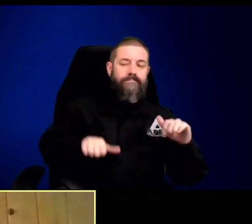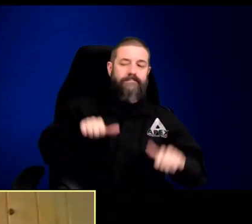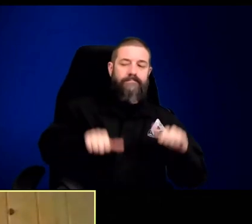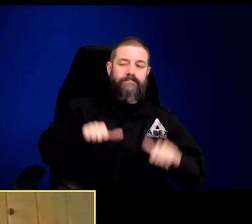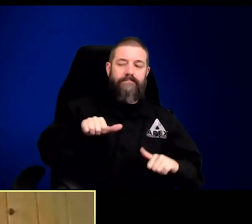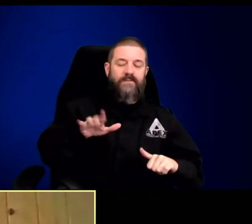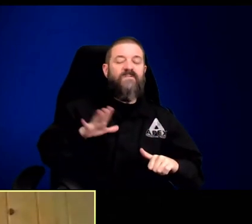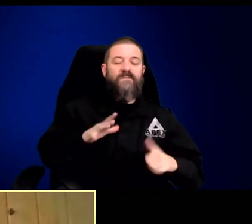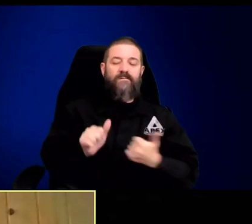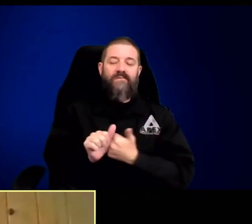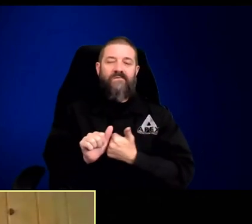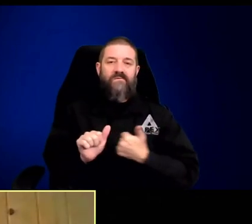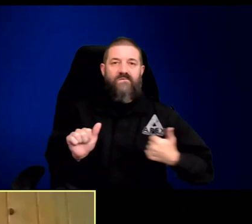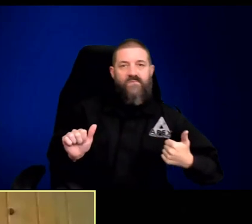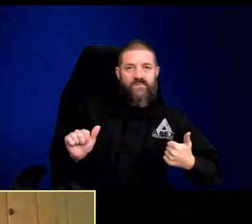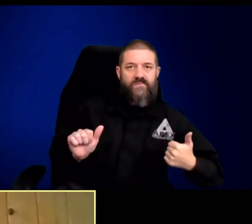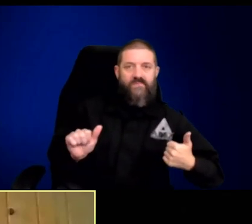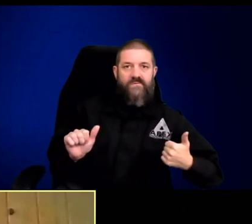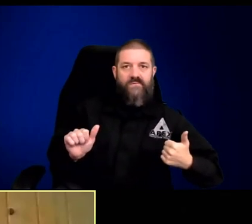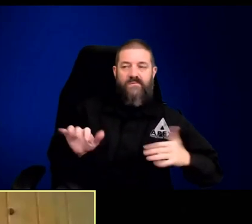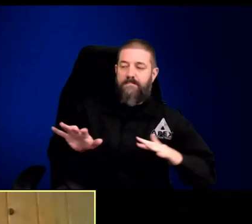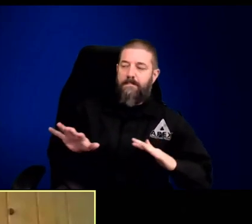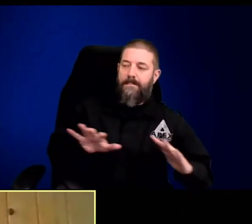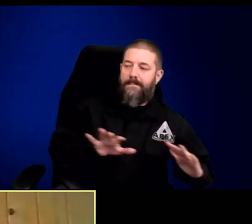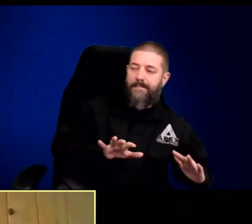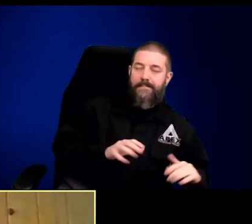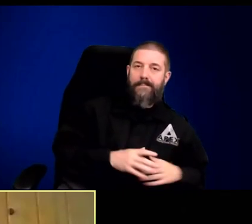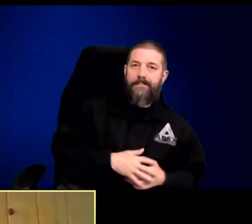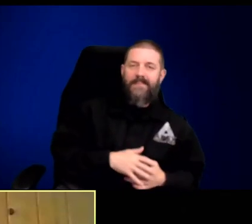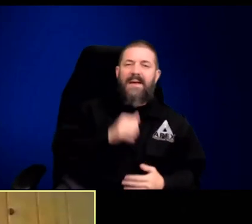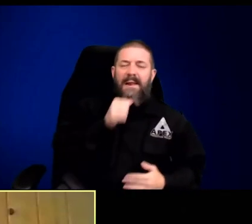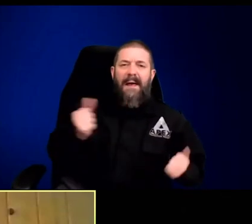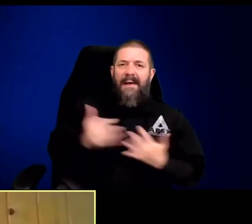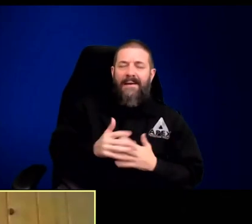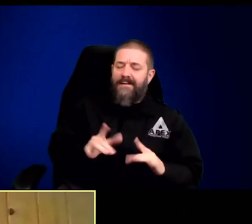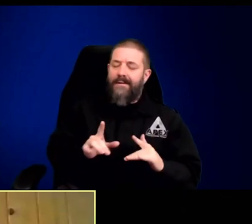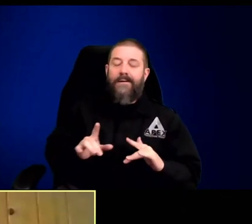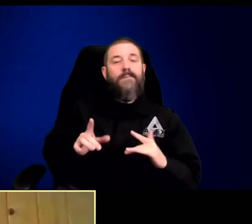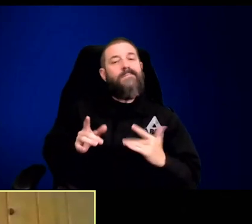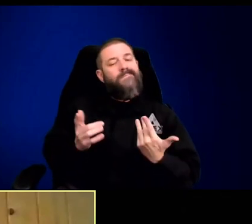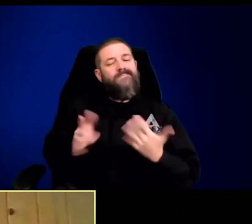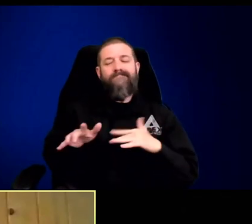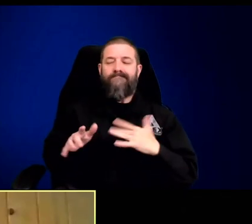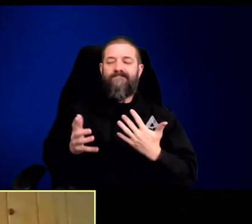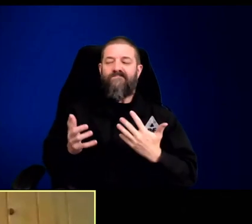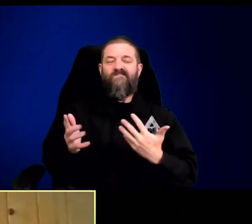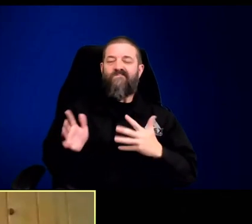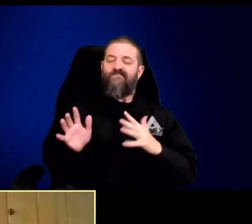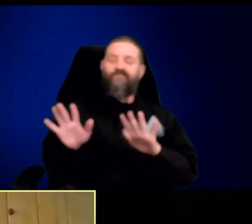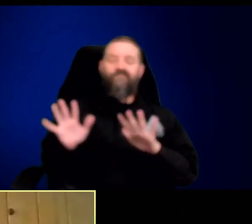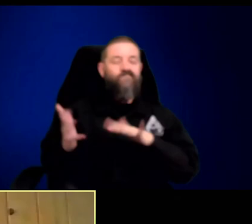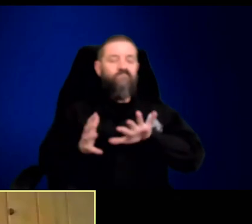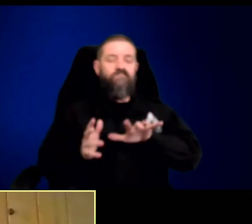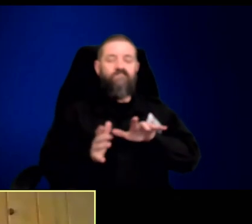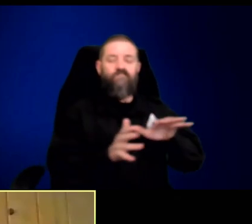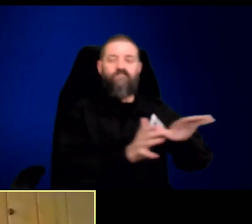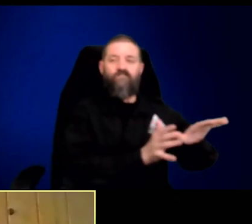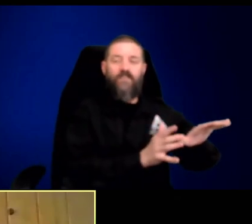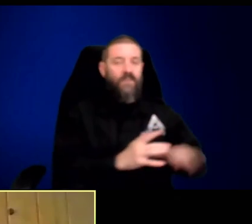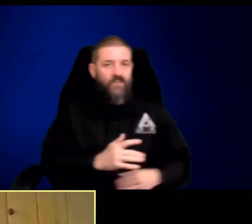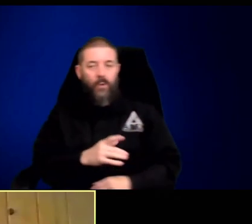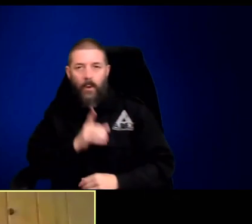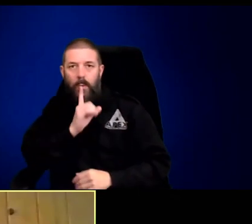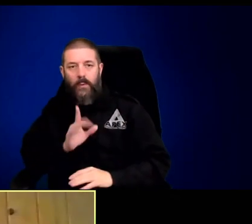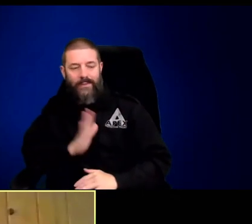outnumber the other guys, they were the ones that backed off. They were a little bit unsure of themselves. And maybe they had experience in the